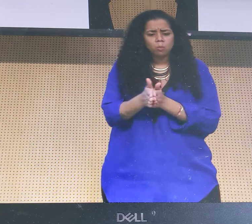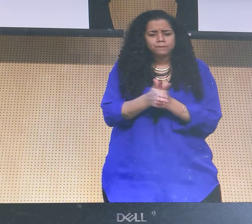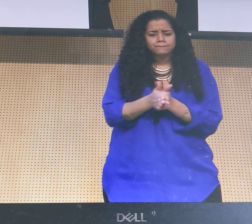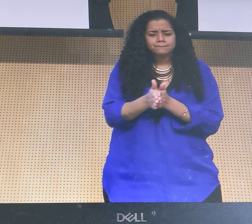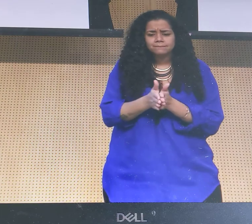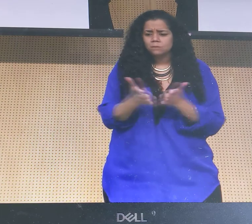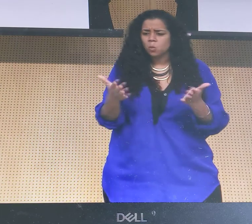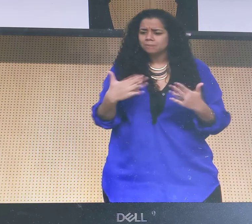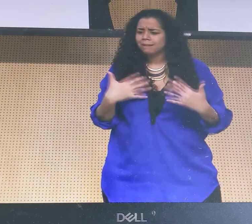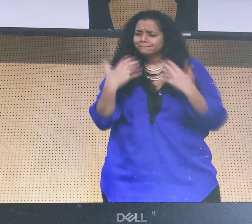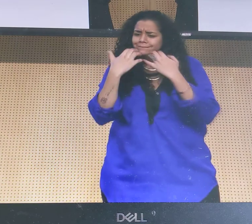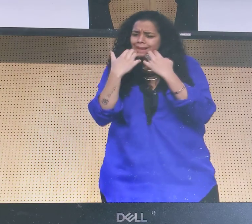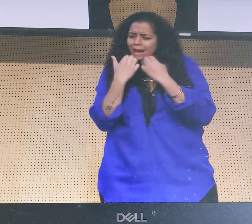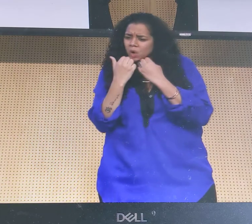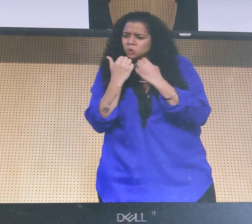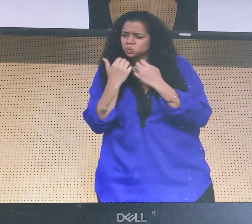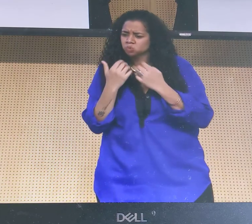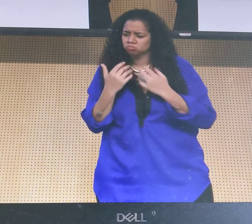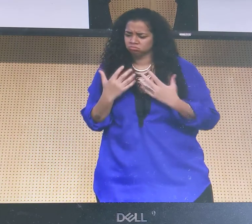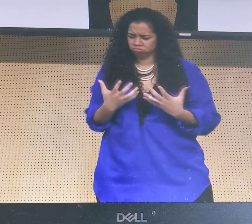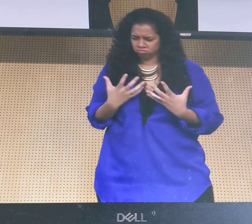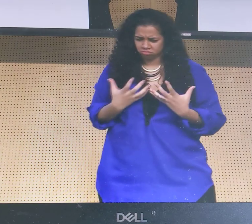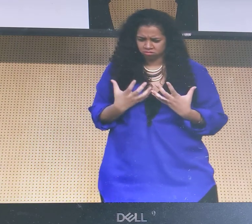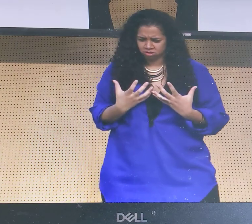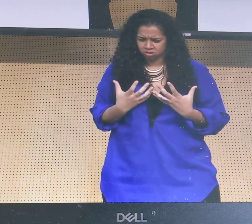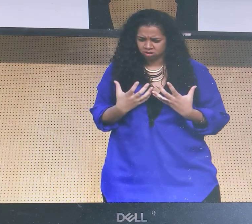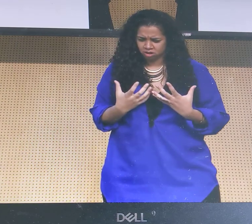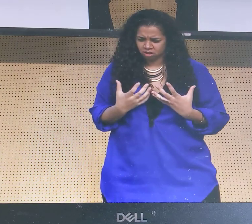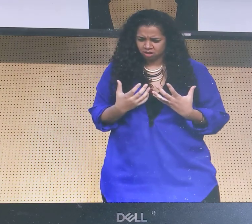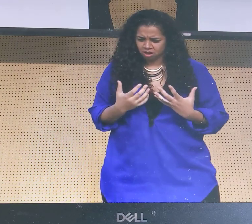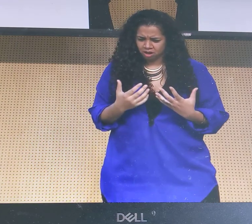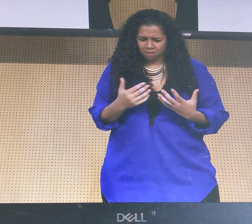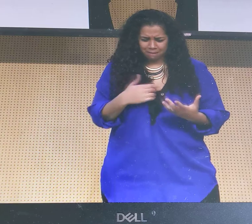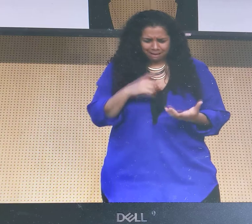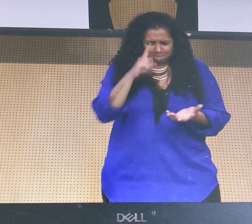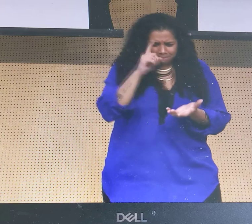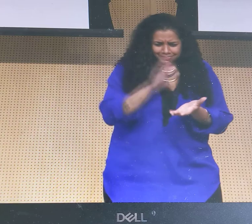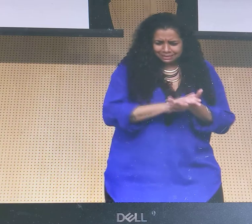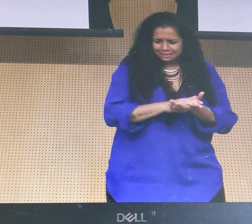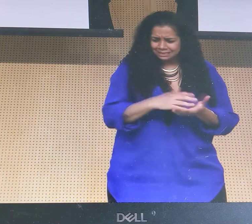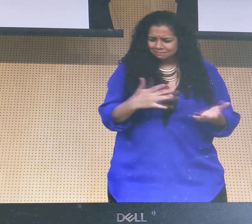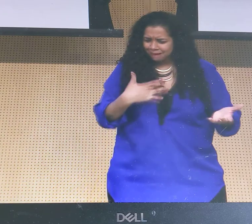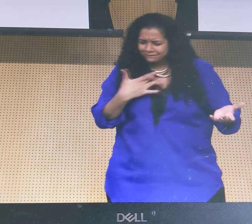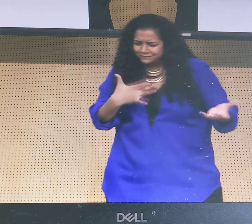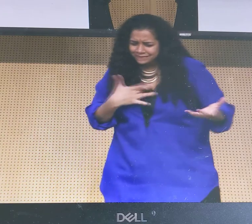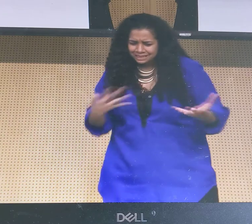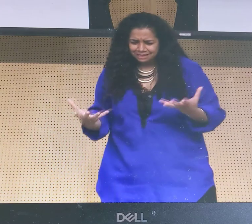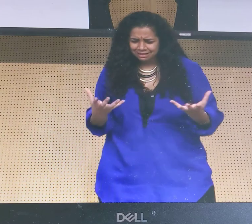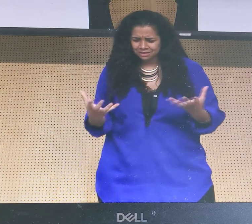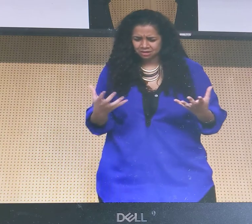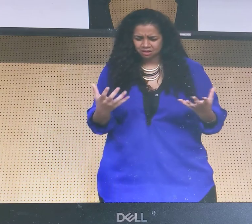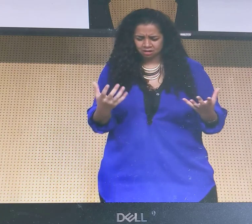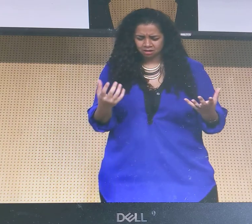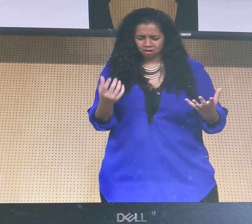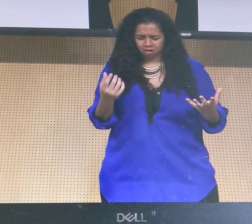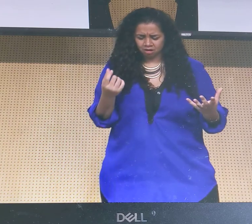So when soul searching, you think about what your motivation is, what are your values, your beliefs, your